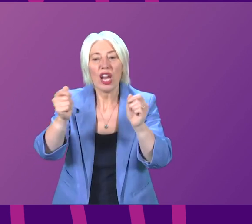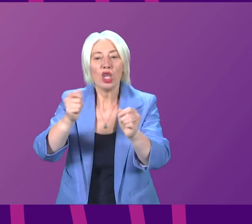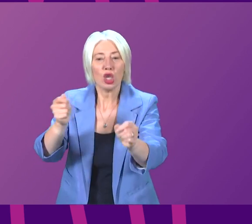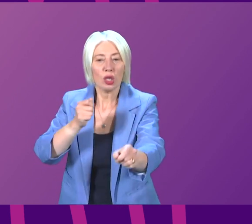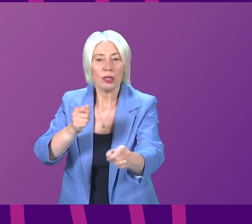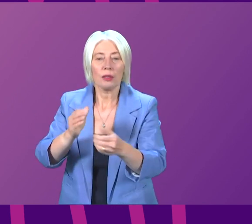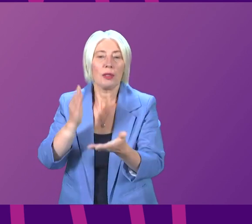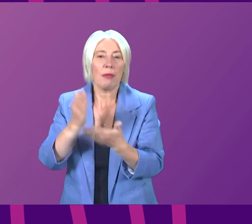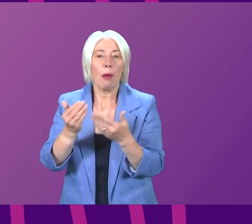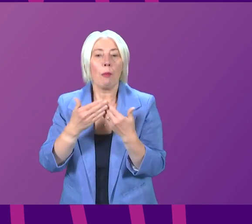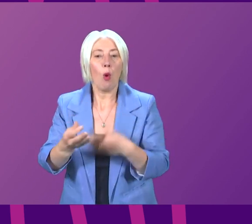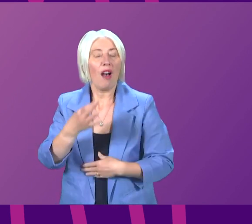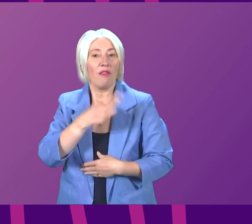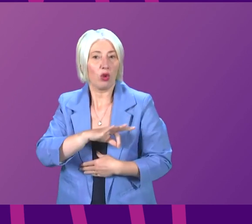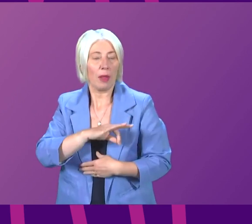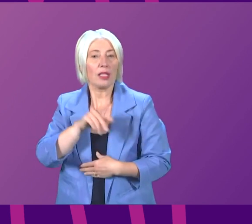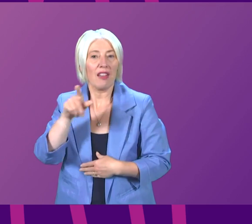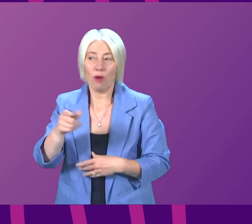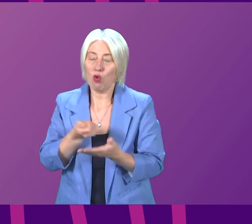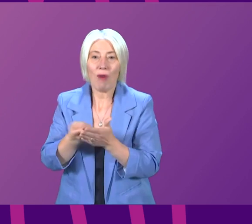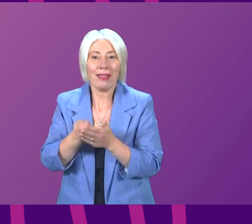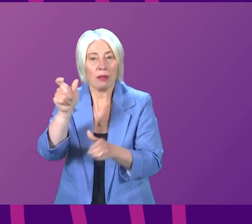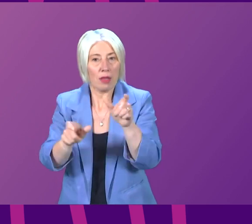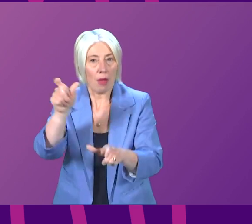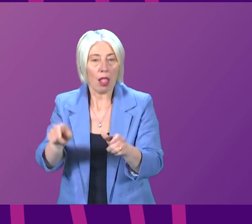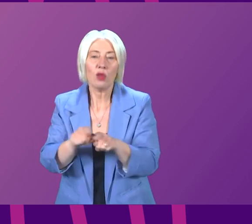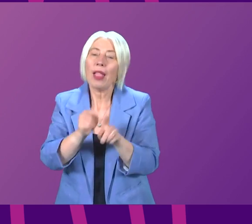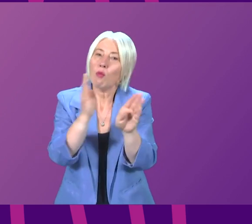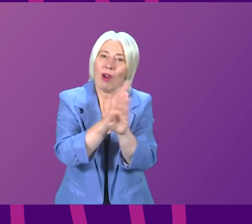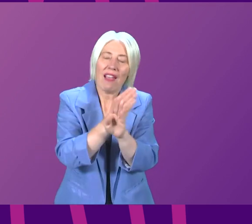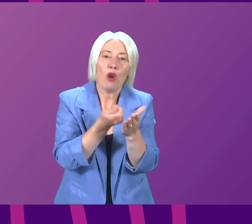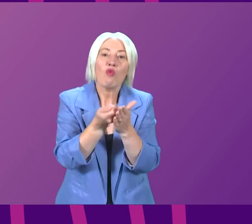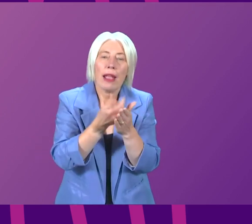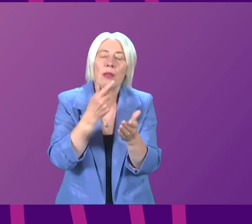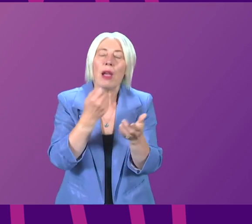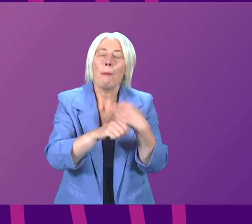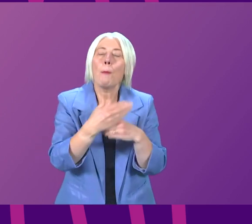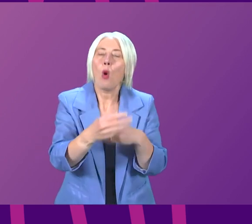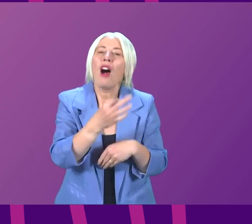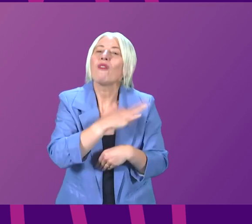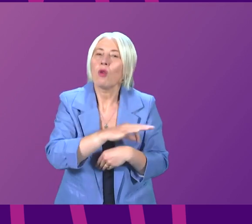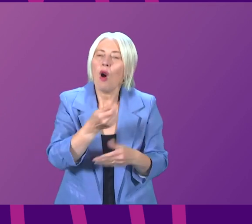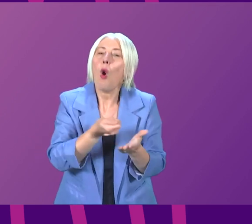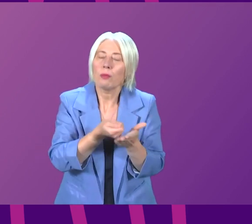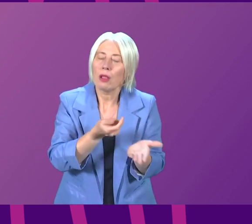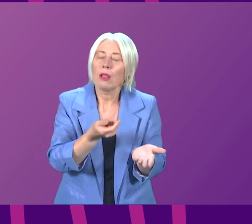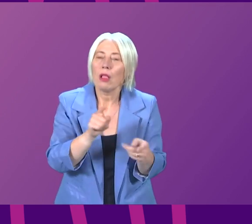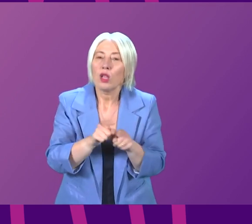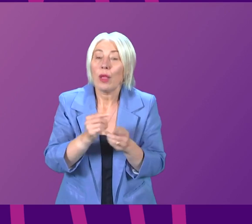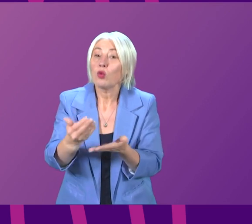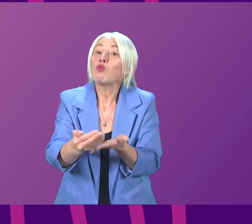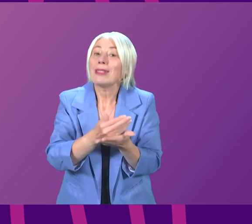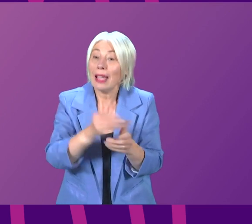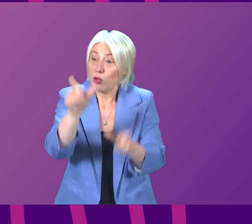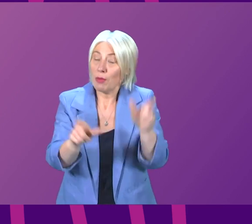bring greater affordability to the rented sector, particularly to the private rented sector, and to give greater protections